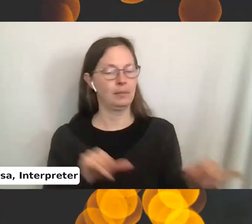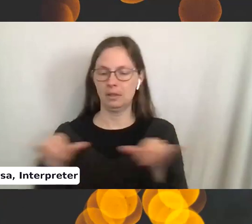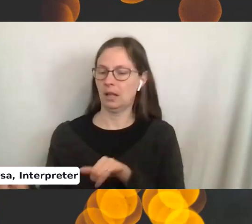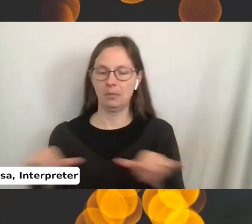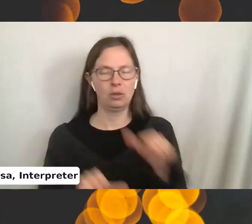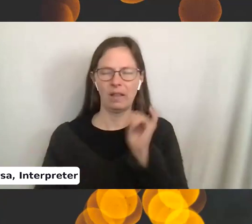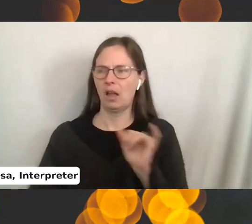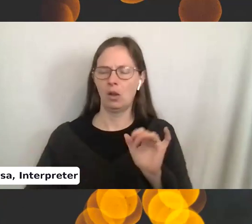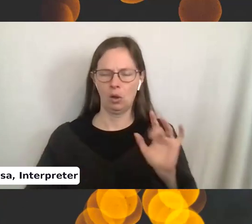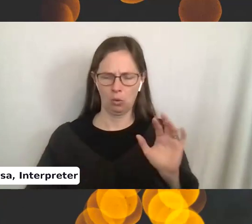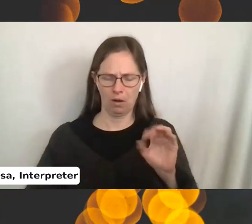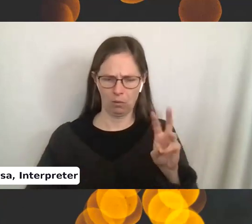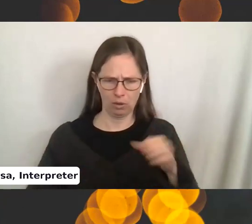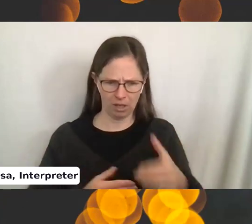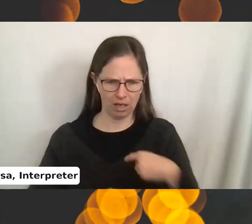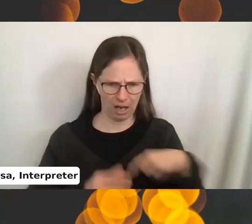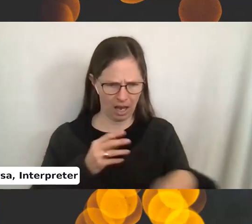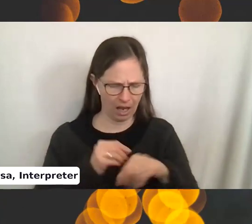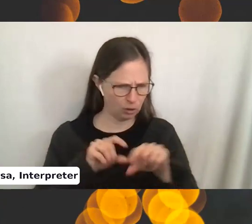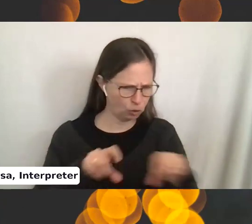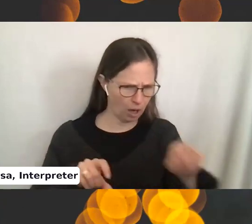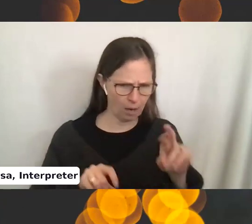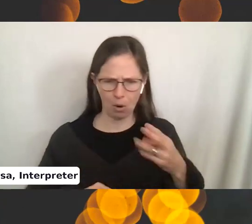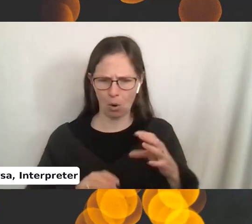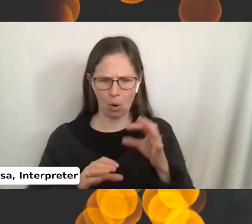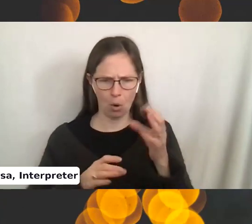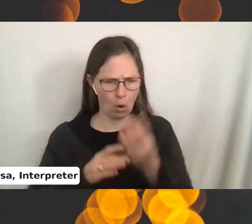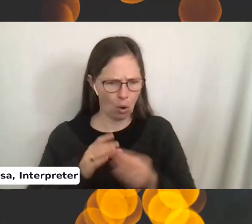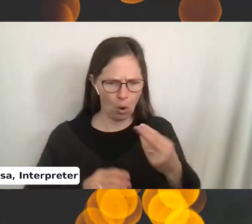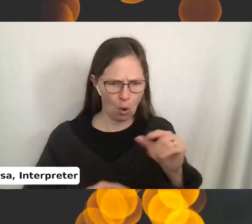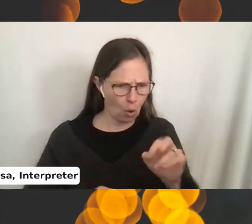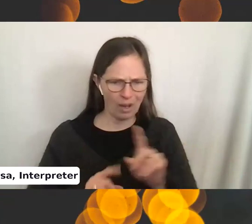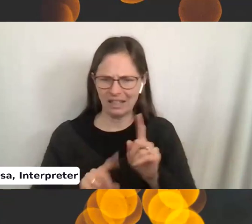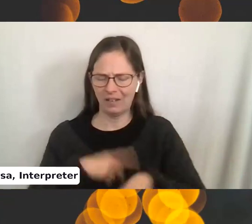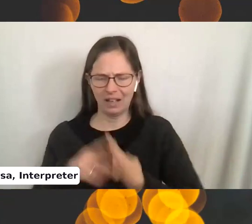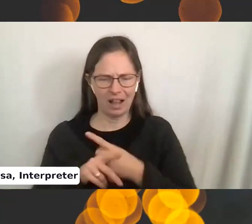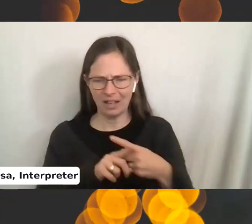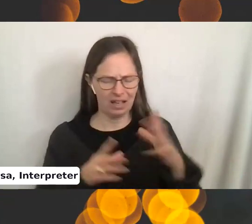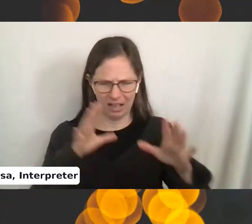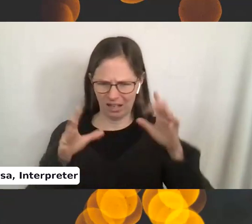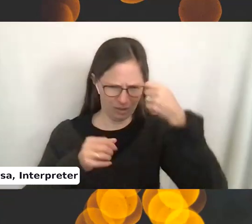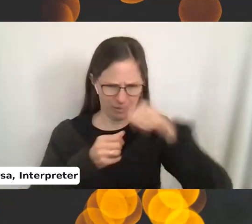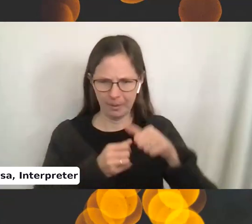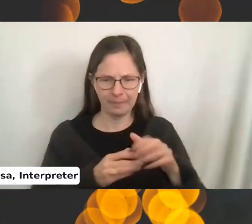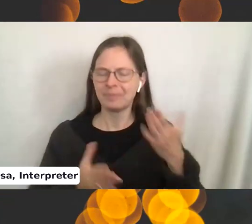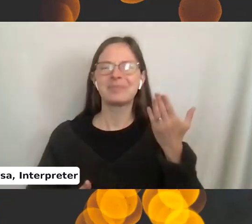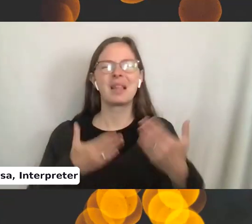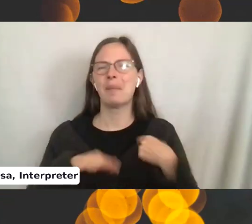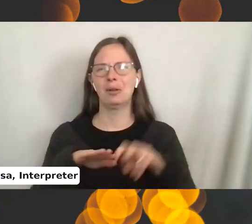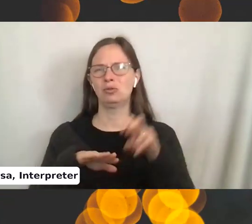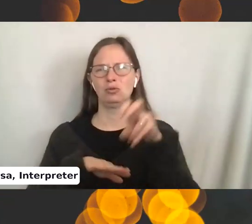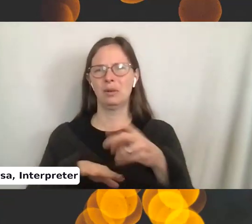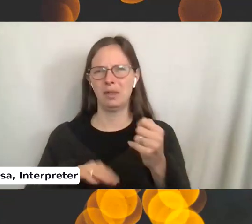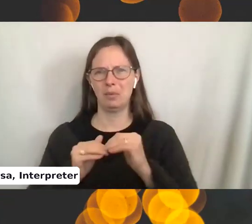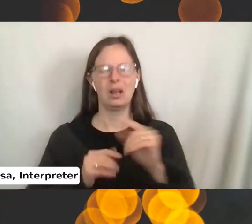well, 25 rows in, I added a stripe or a hole or a different kind of knitting. In any case, maybe I'm getting ahead of myself. I prefer